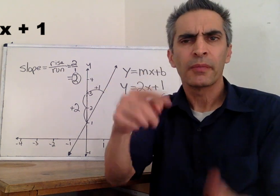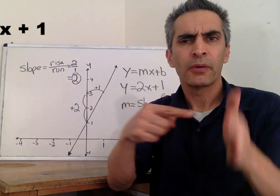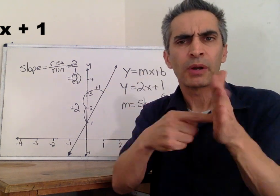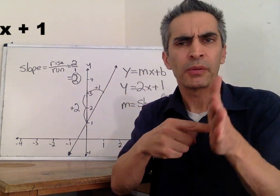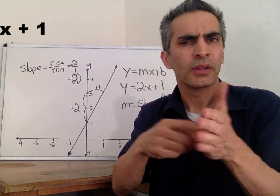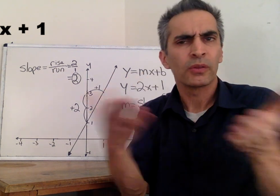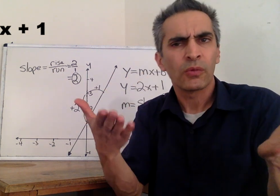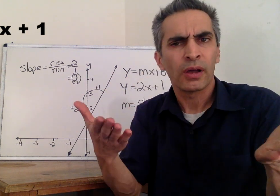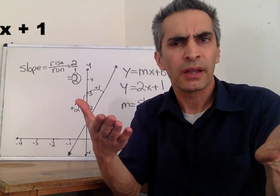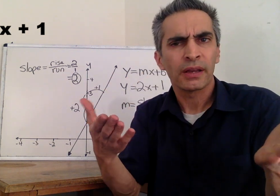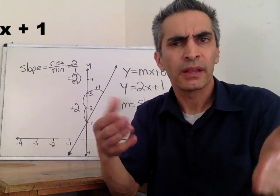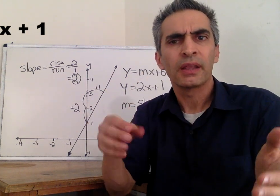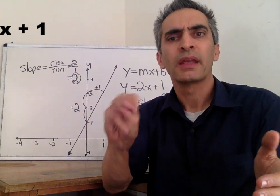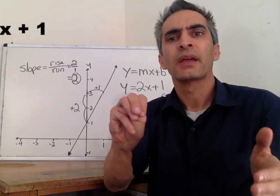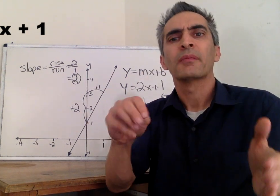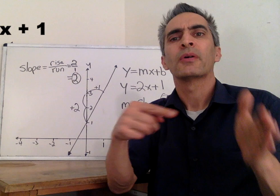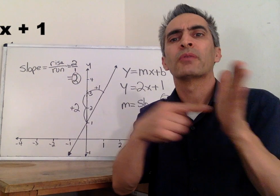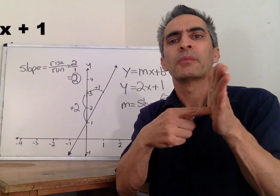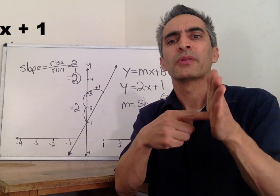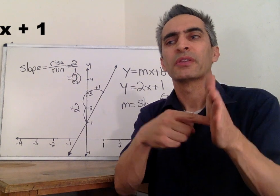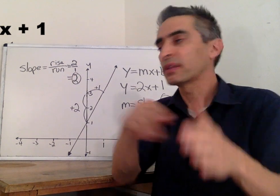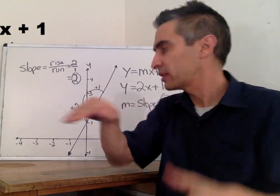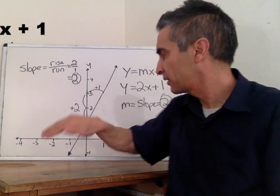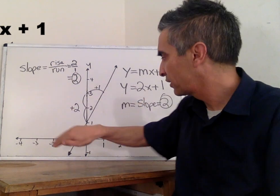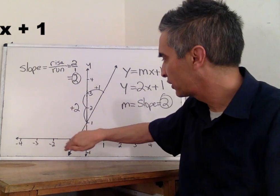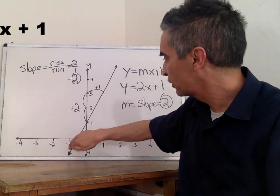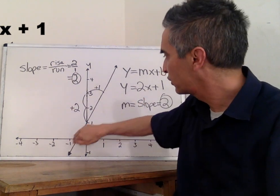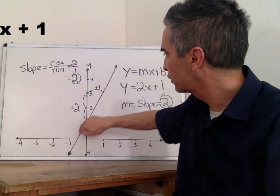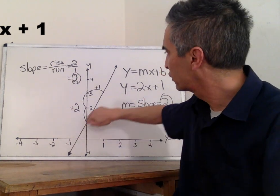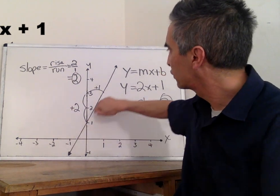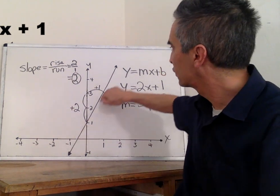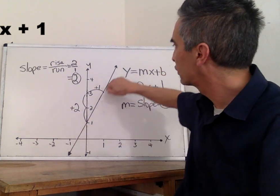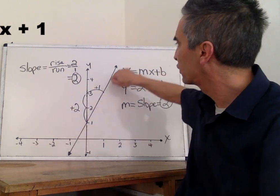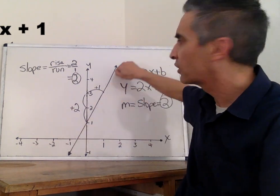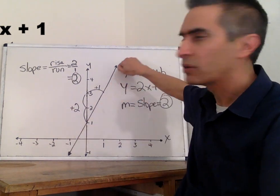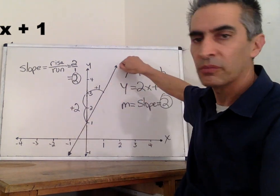What's the significance of m? m represents the slope.